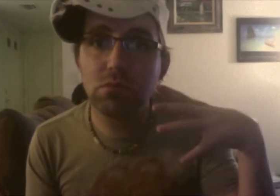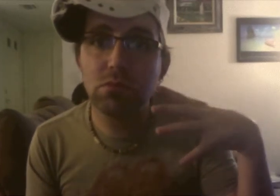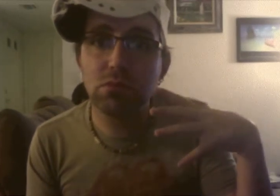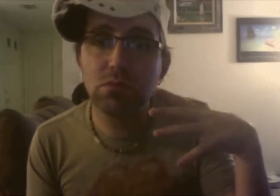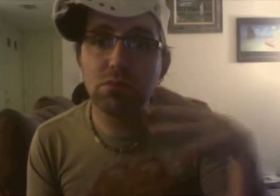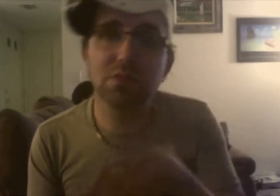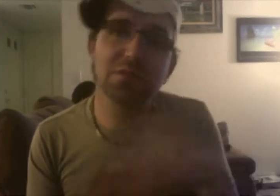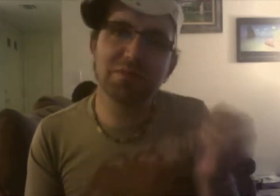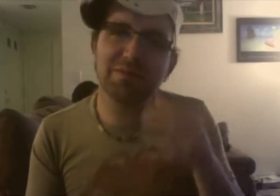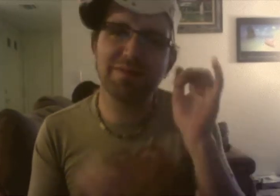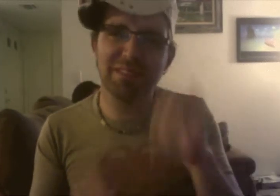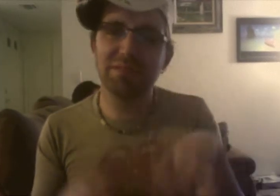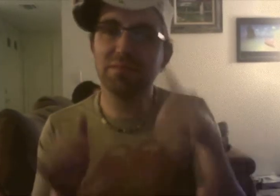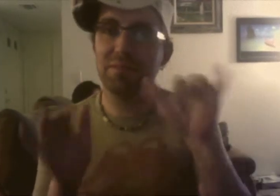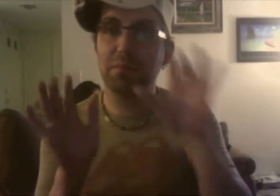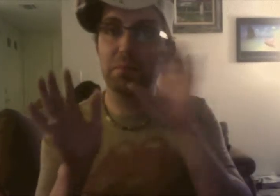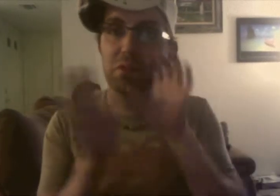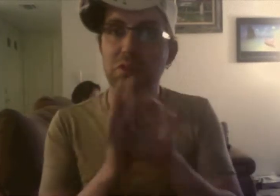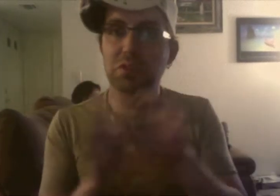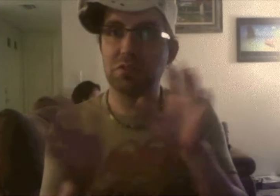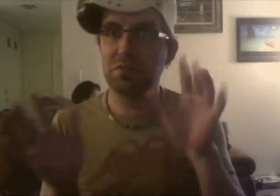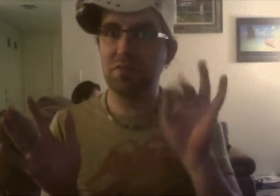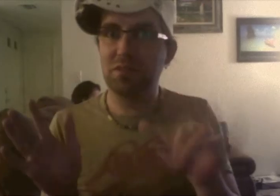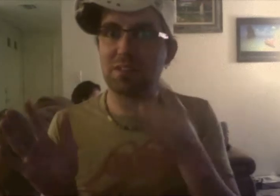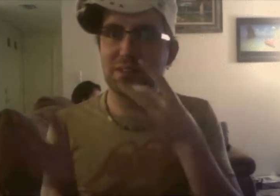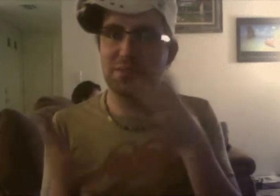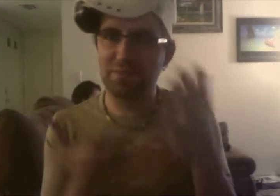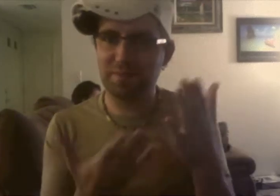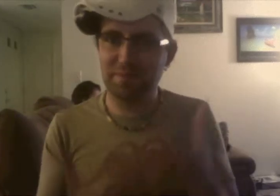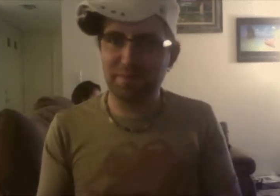You're going to tell me what it is on your own. We need to have that back.